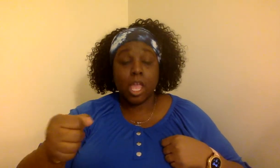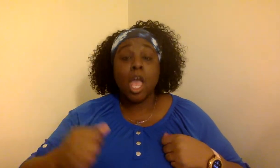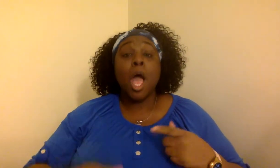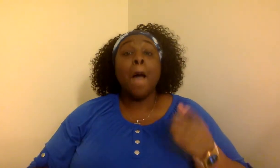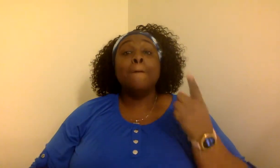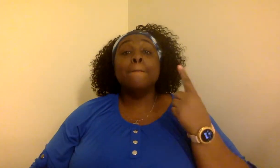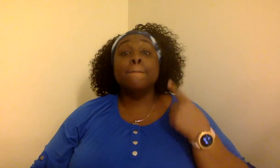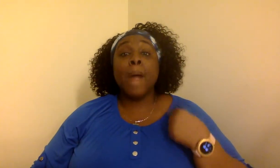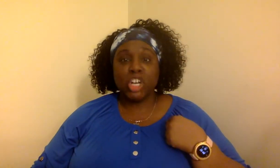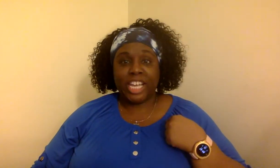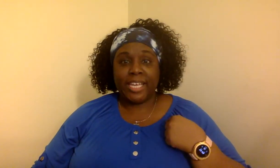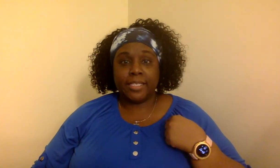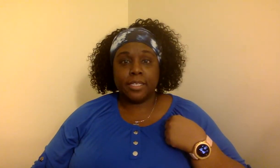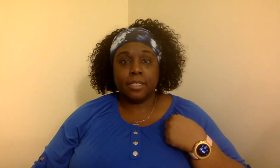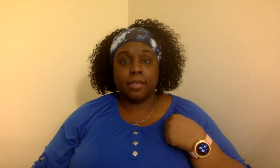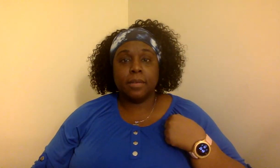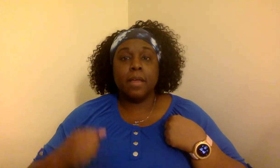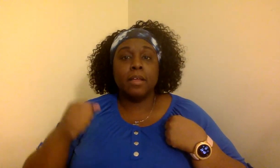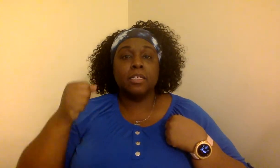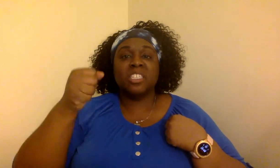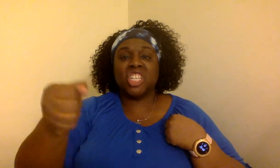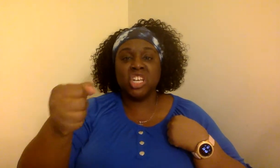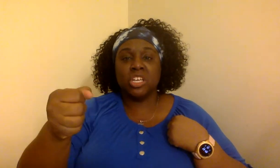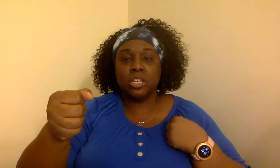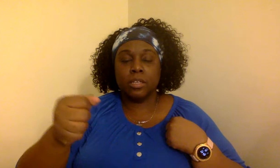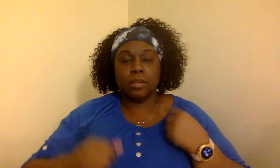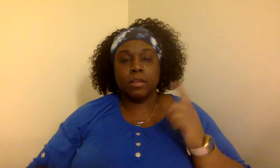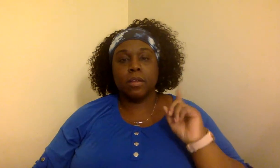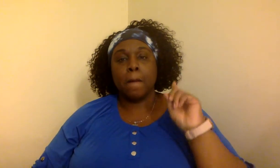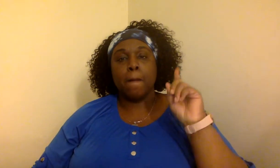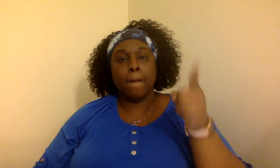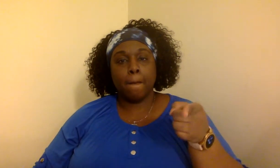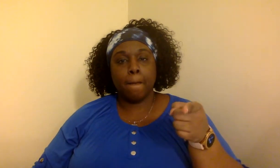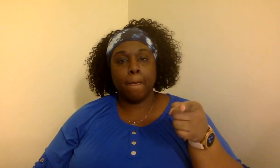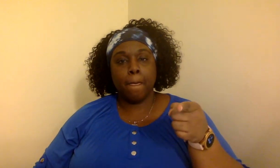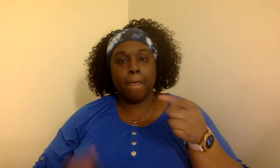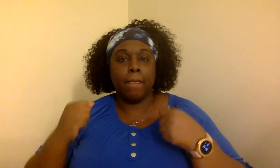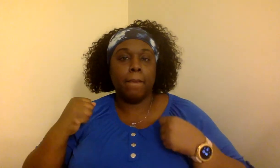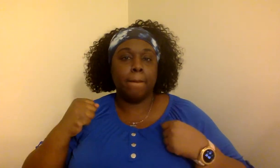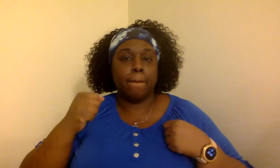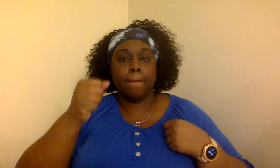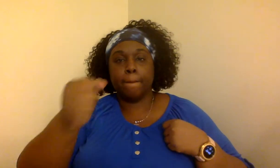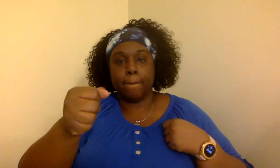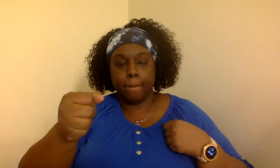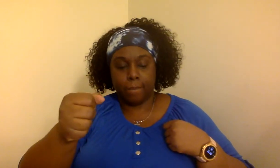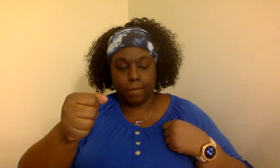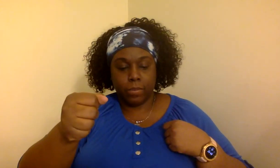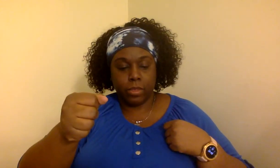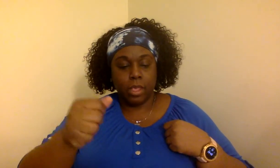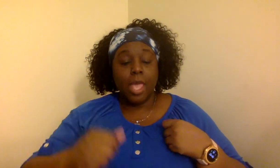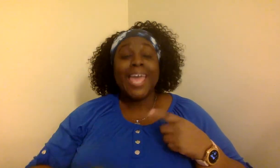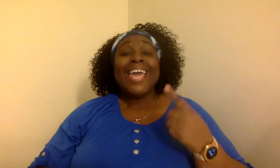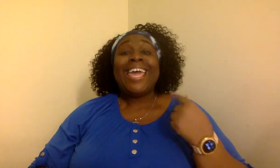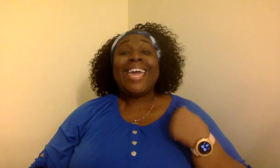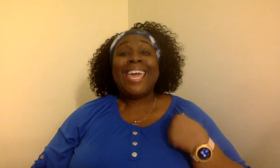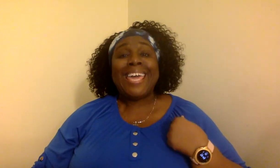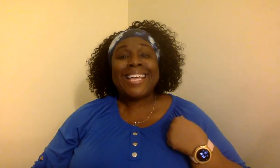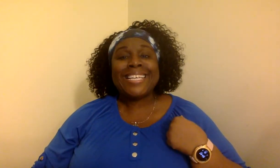market, t, his,